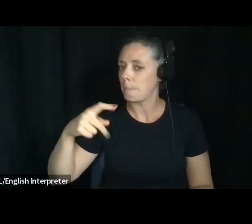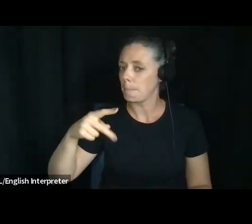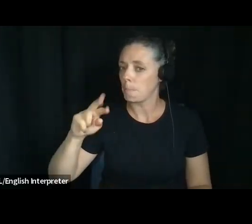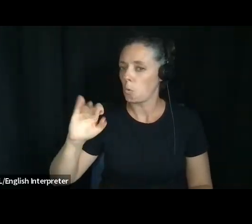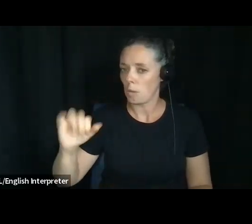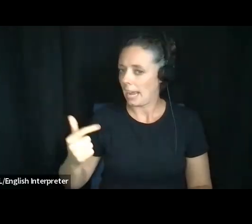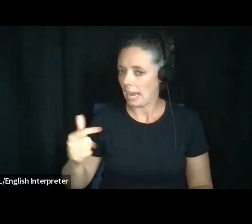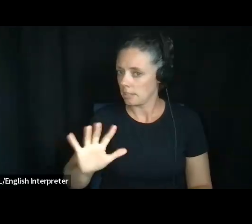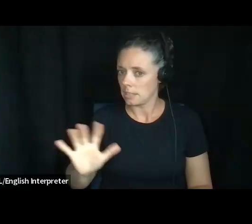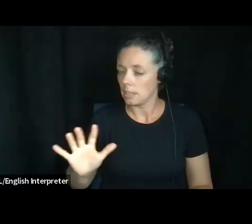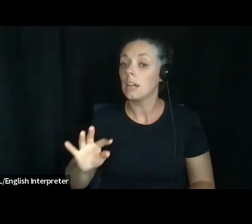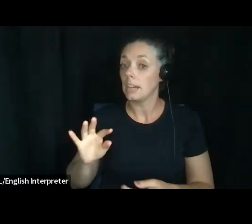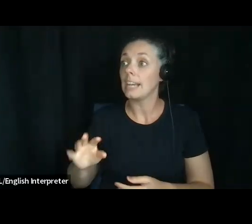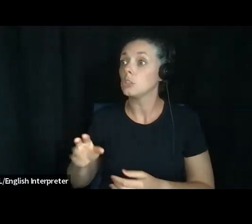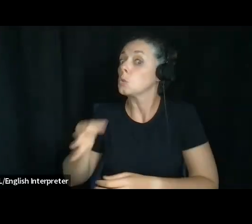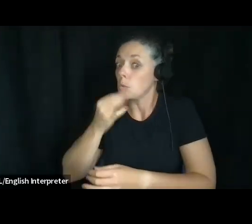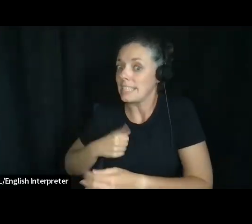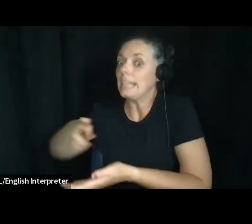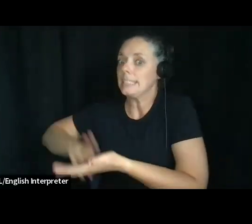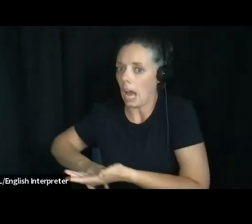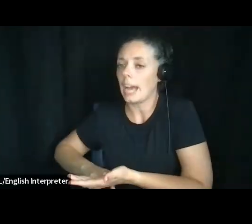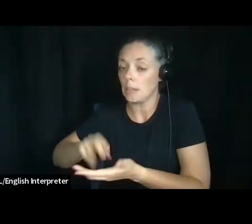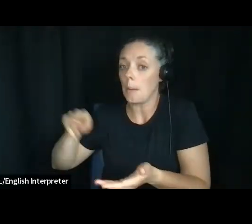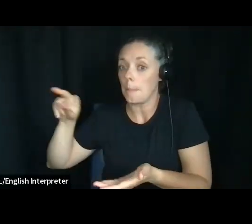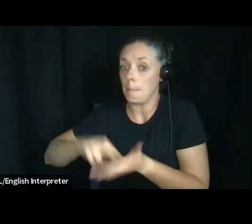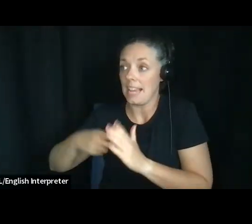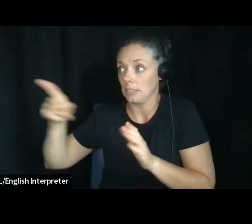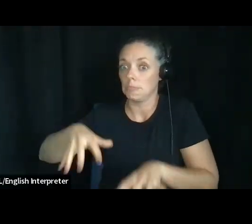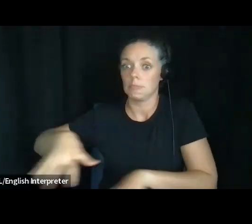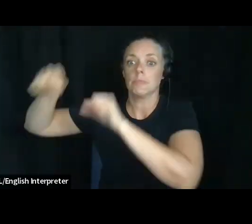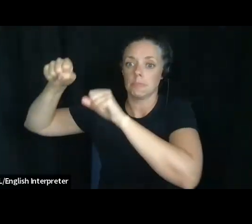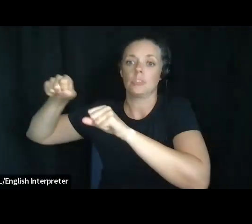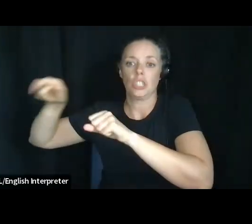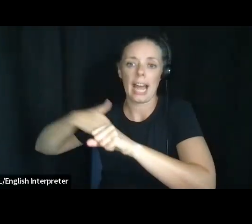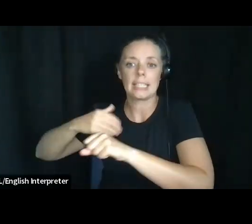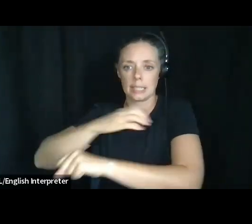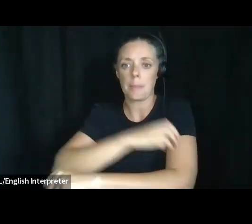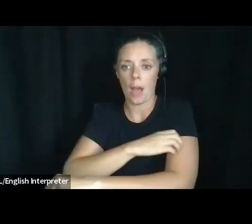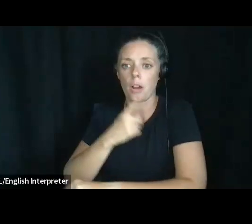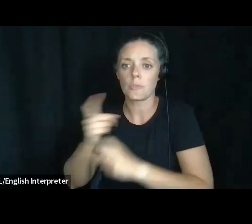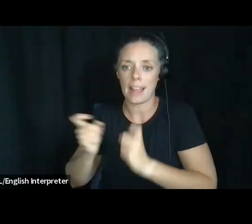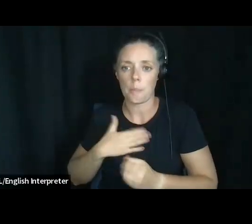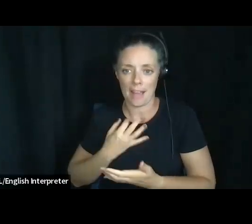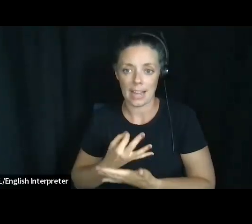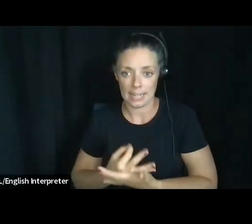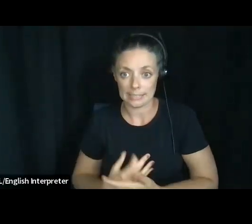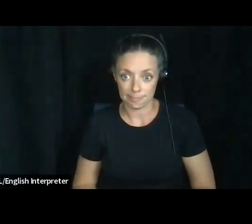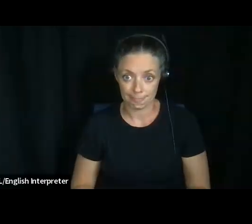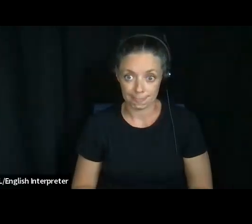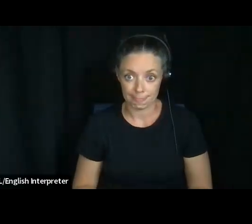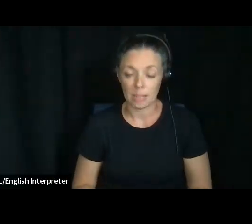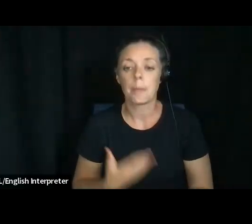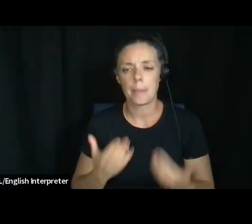a financial power of attorney, Caitlin would have the authority, um, to handle my financial affairs, but I may put in